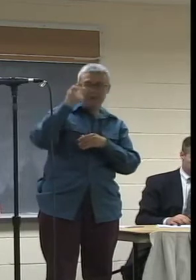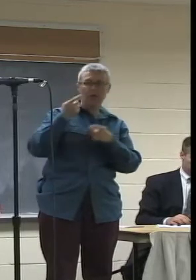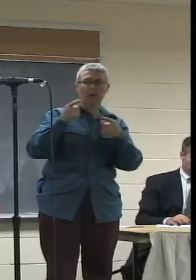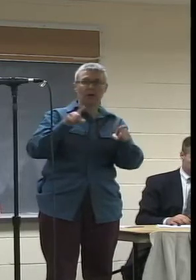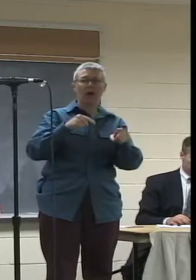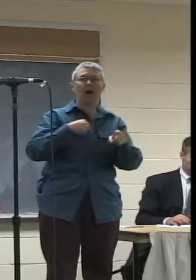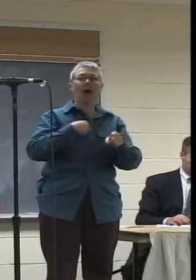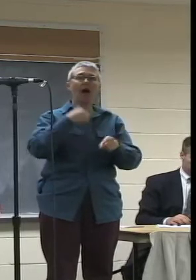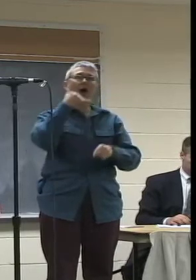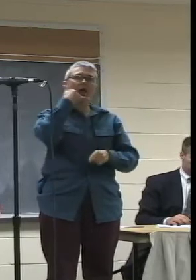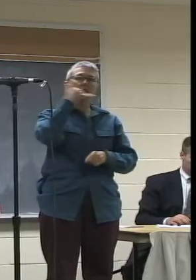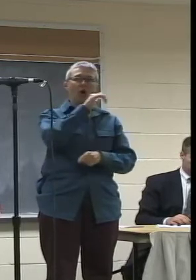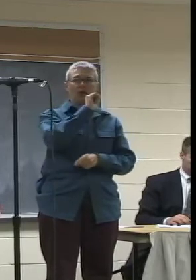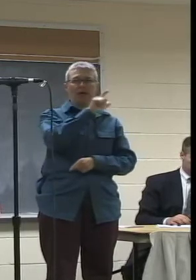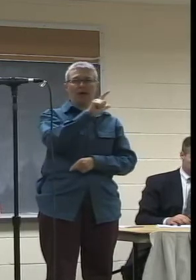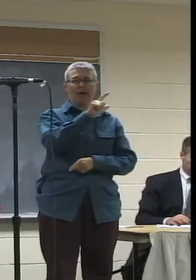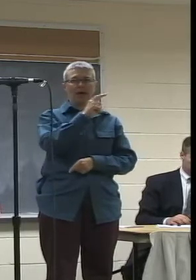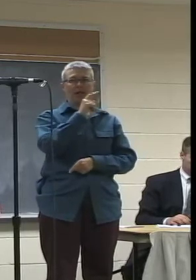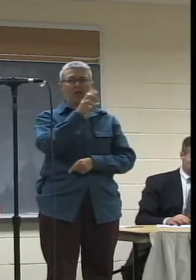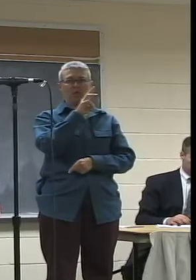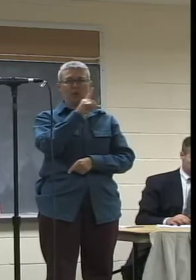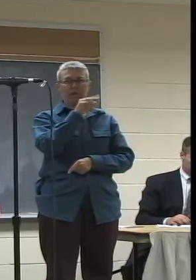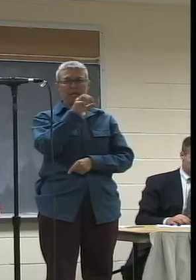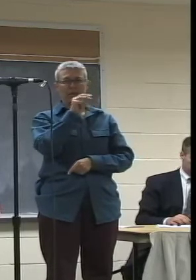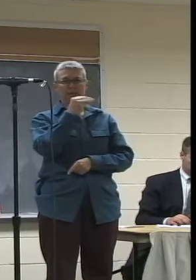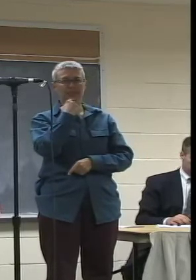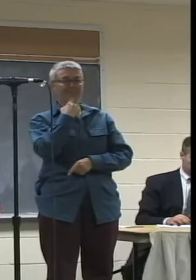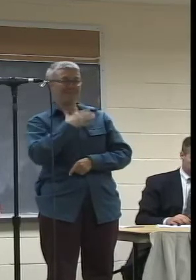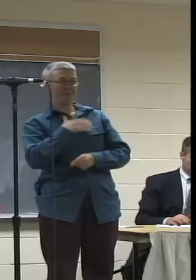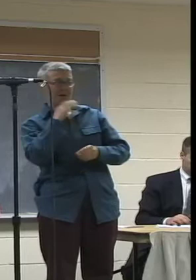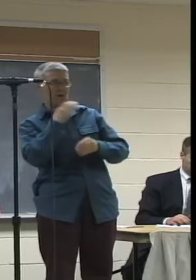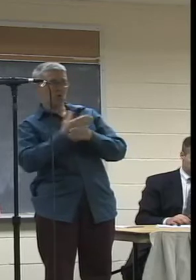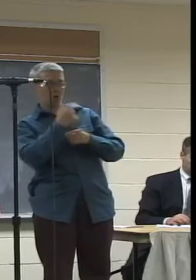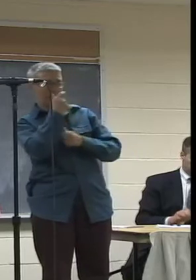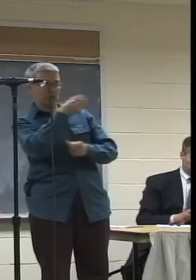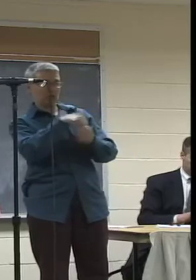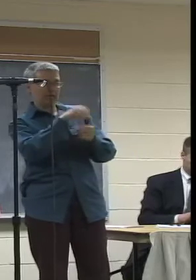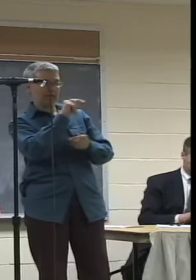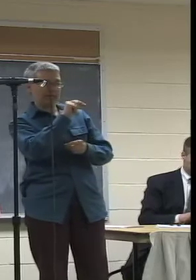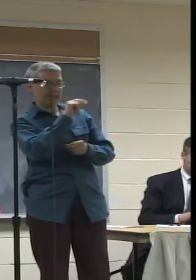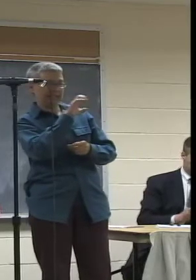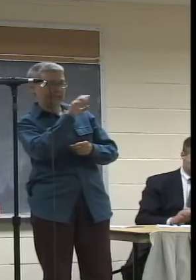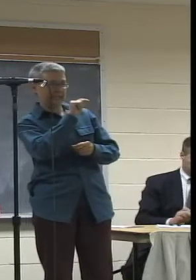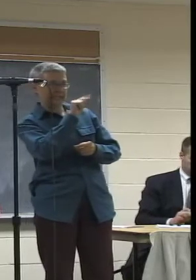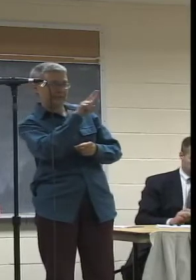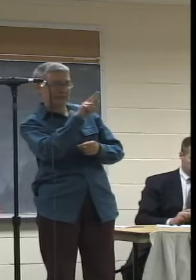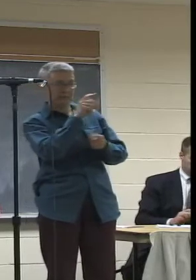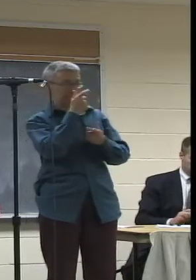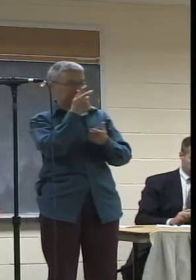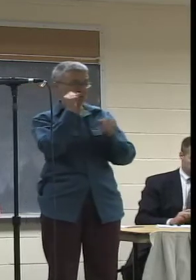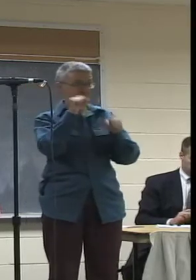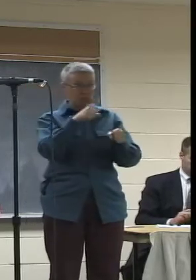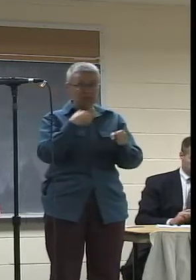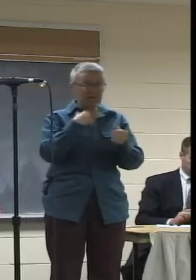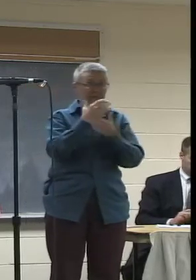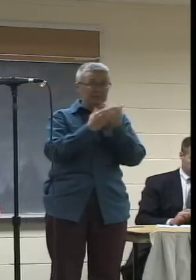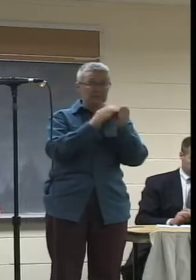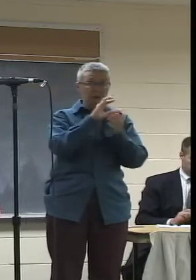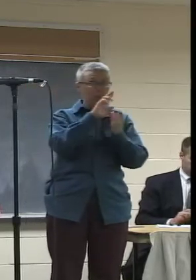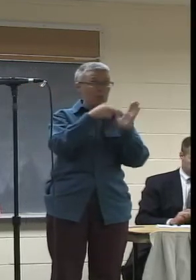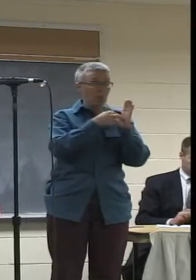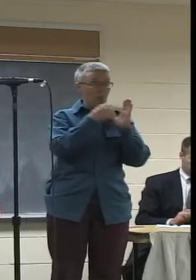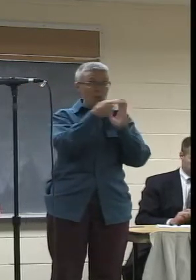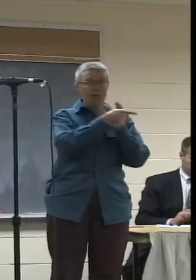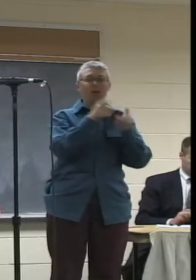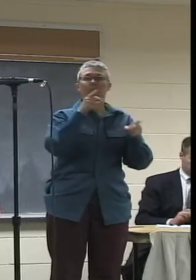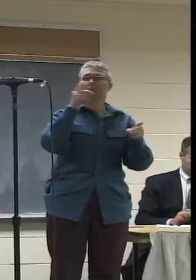put a call in to Al Williams saying that my daughter was interested in NCTV and was there any way she could have a role there. He instantly